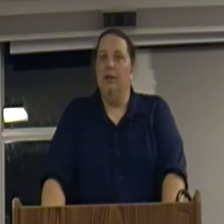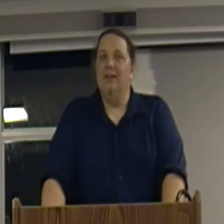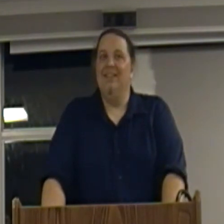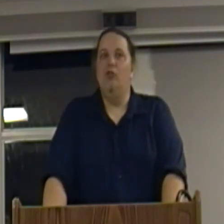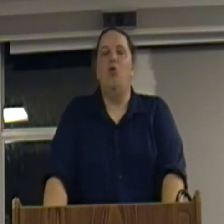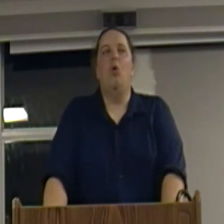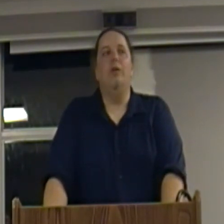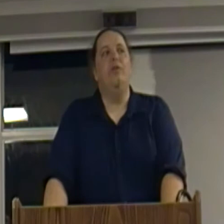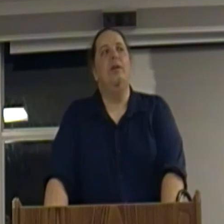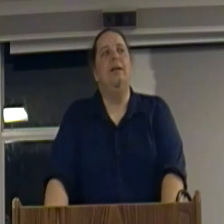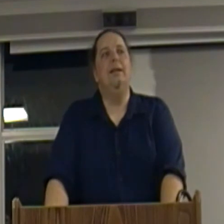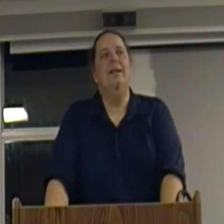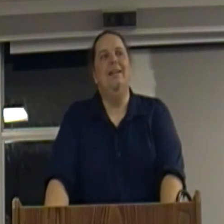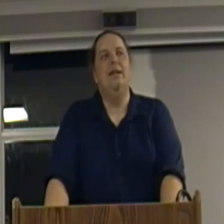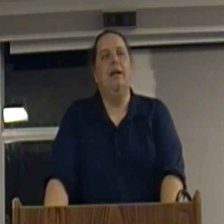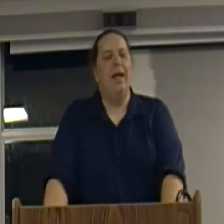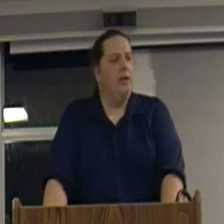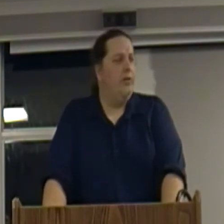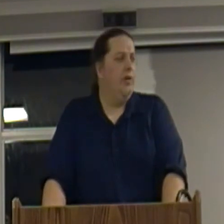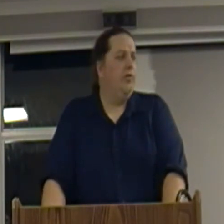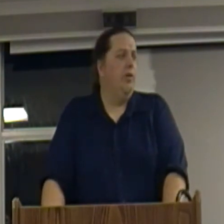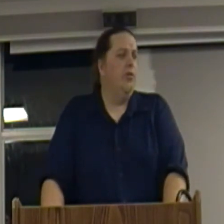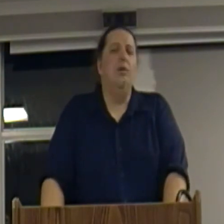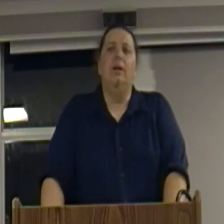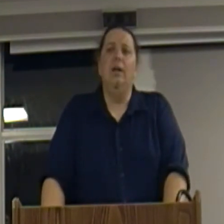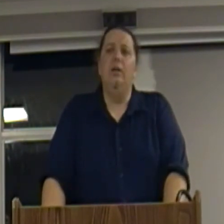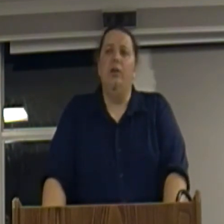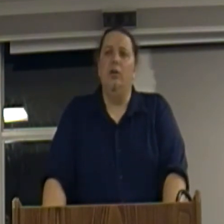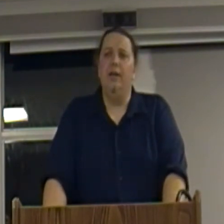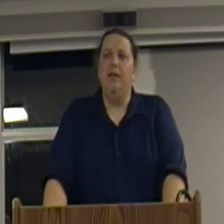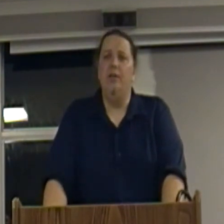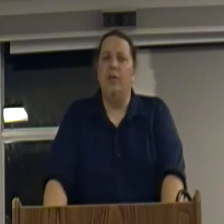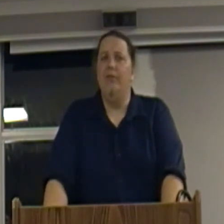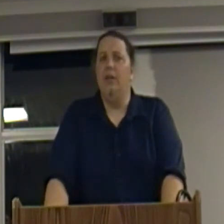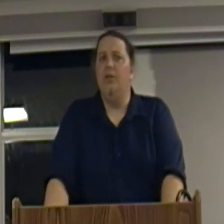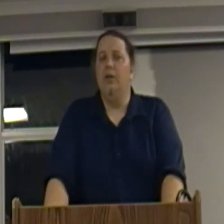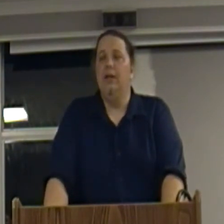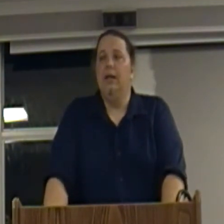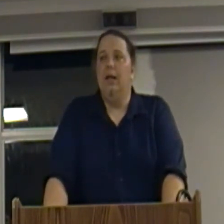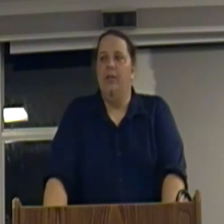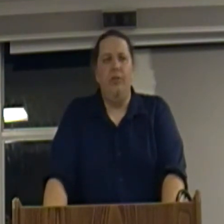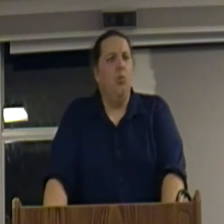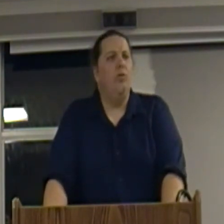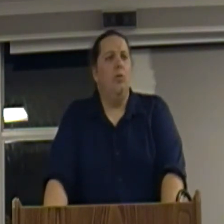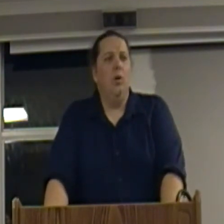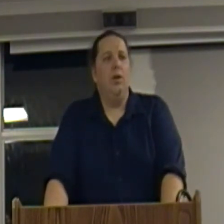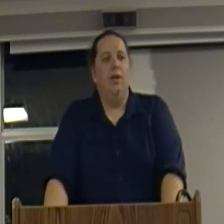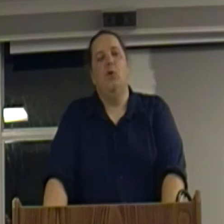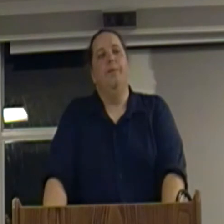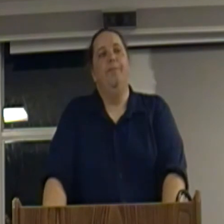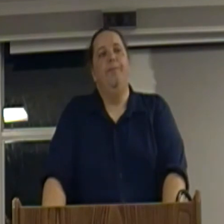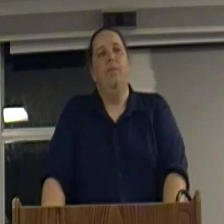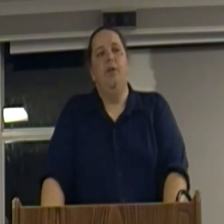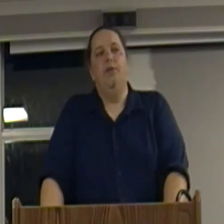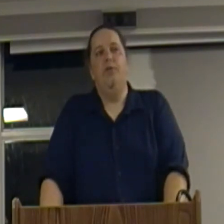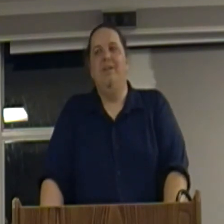But towards the end of the 60s, into the early 1970s, this wasn't working anymore. This